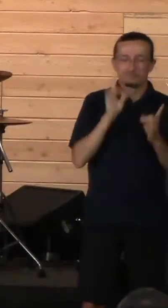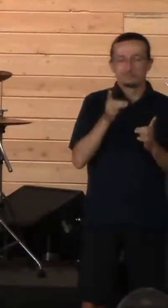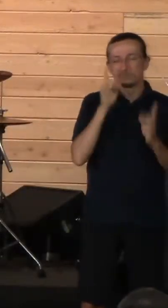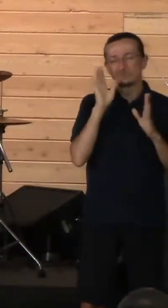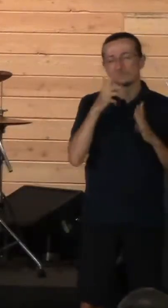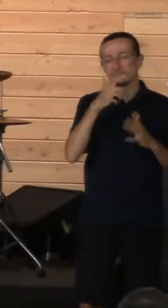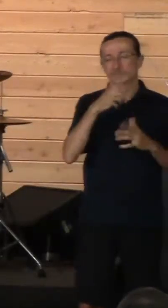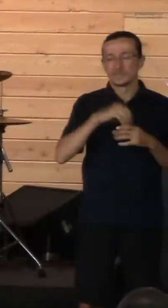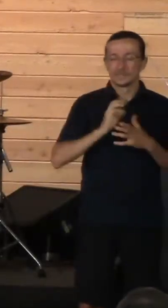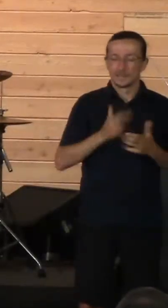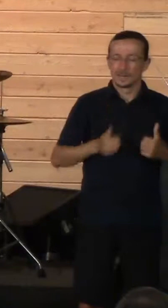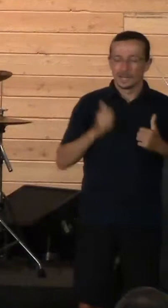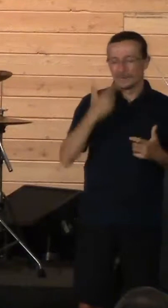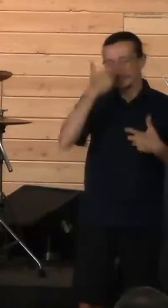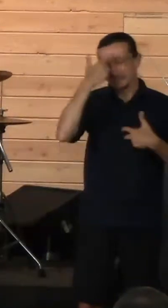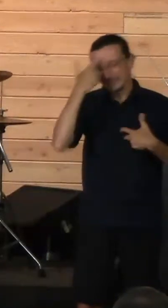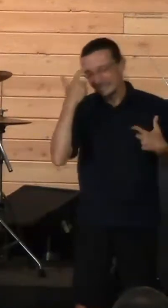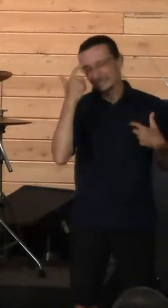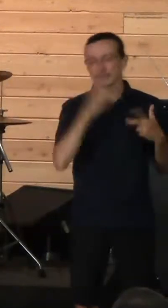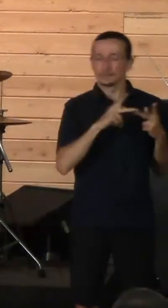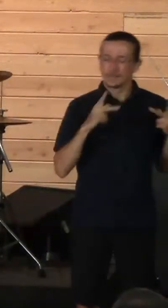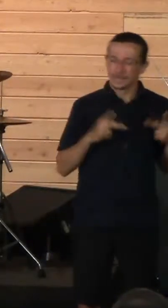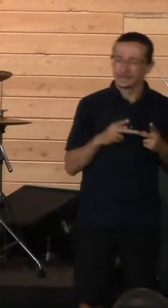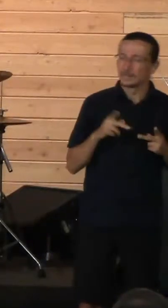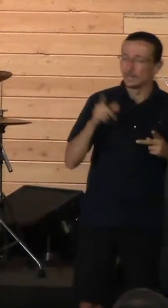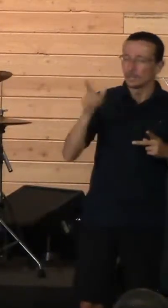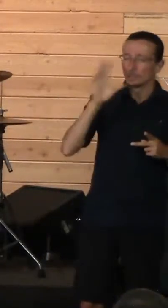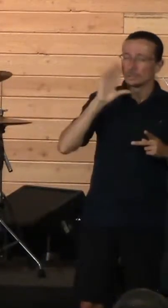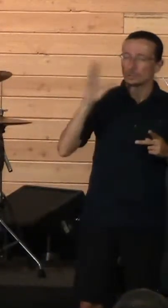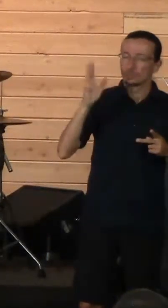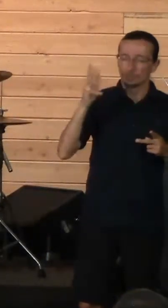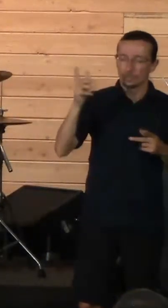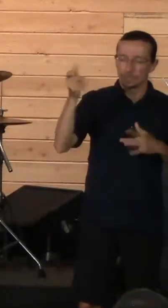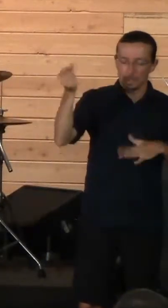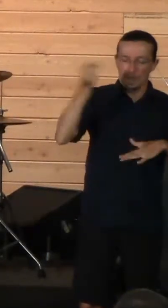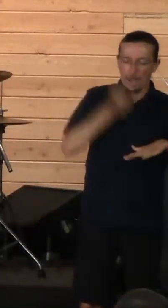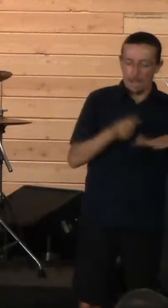painful places, God, that you would bring healing, God.